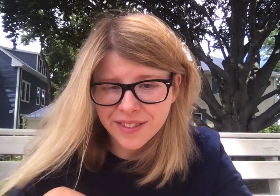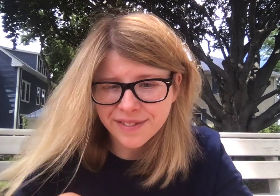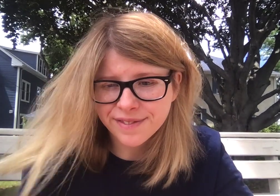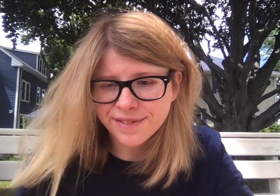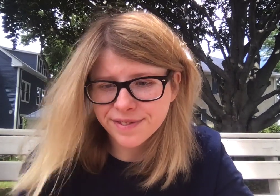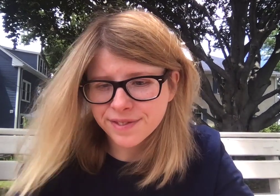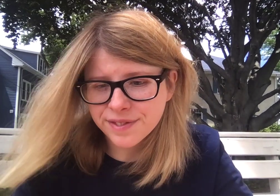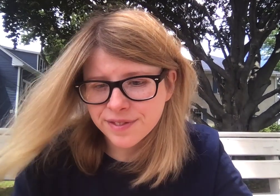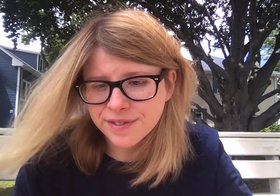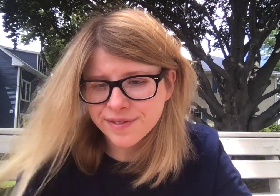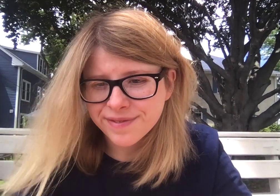If it's Do